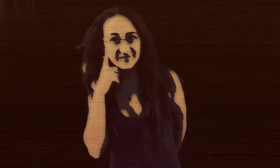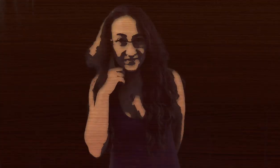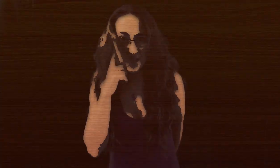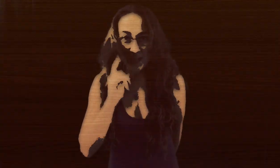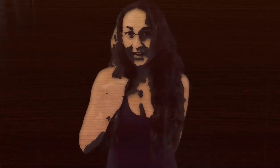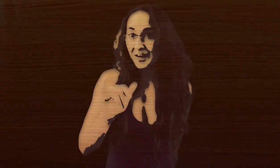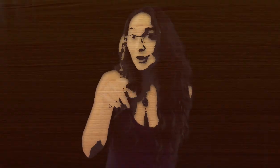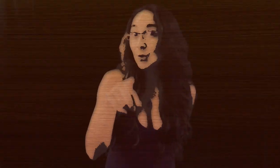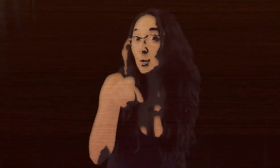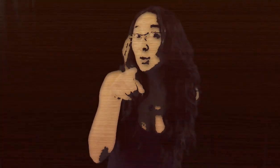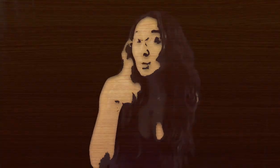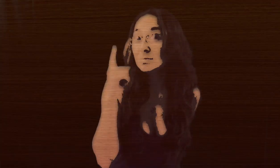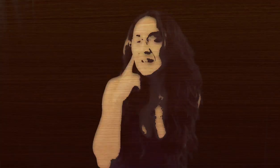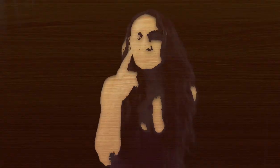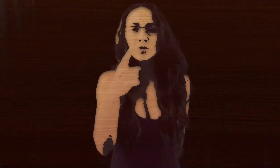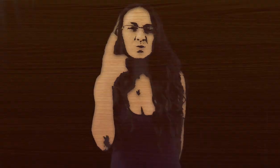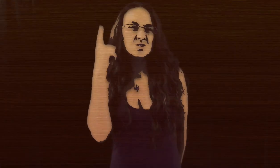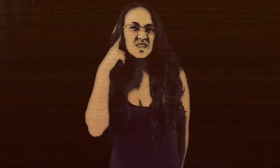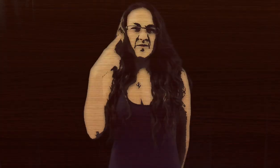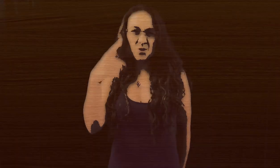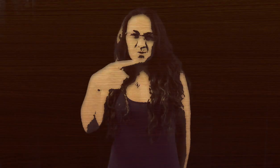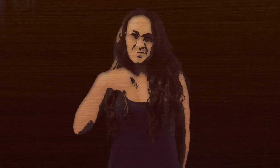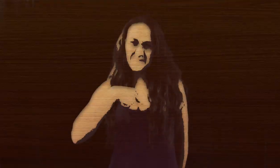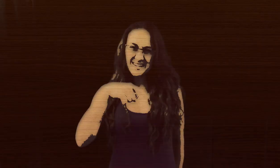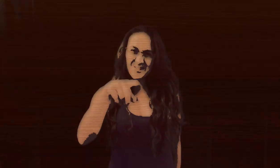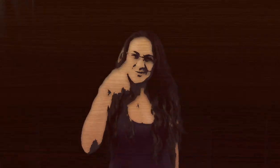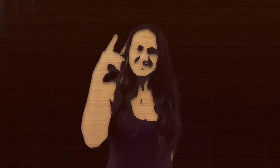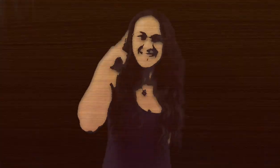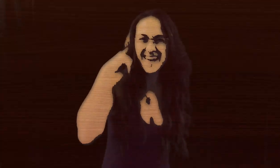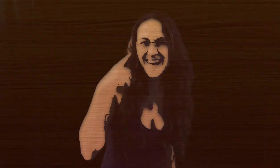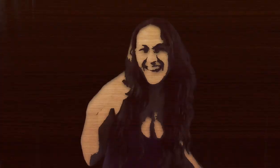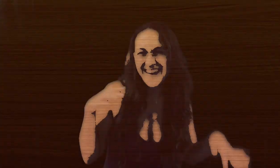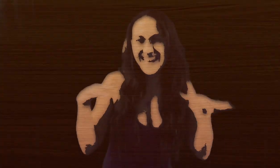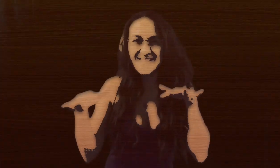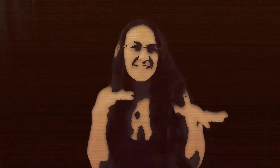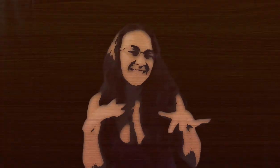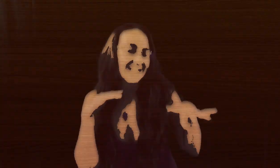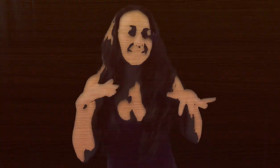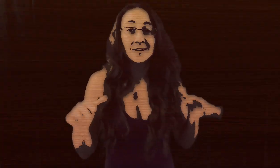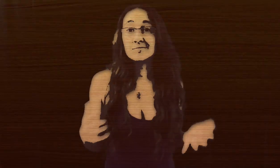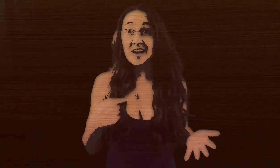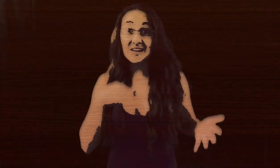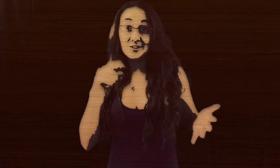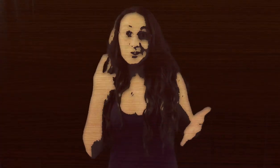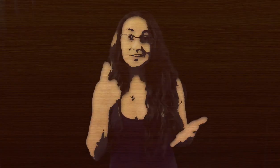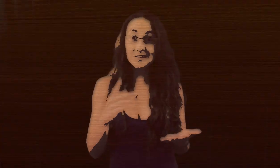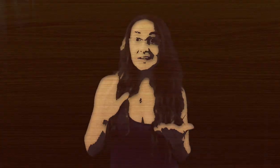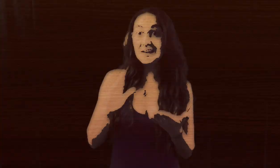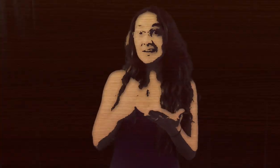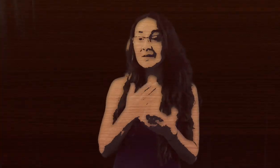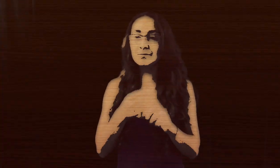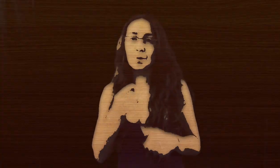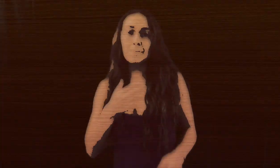that you, that you, some stuff, nice stuff you accomplish. Mom!